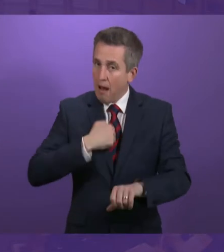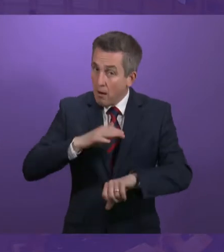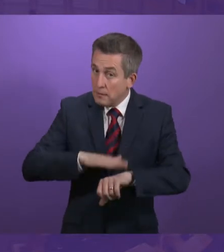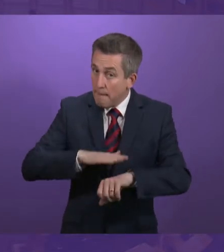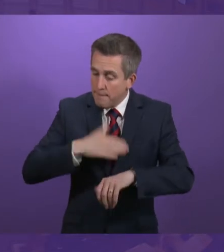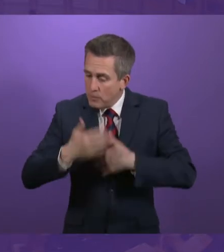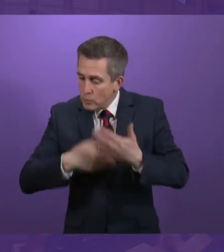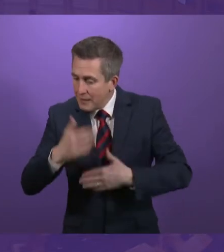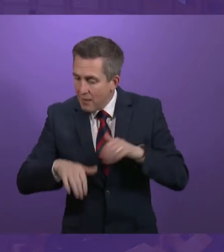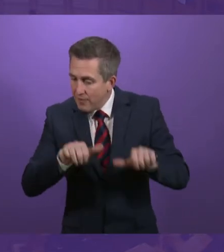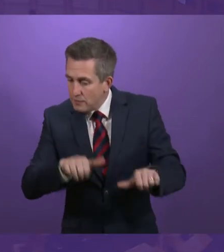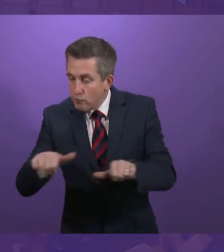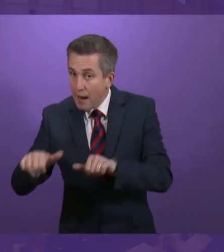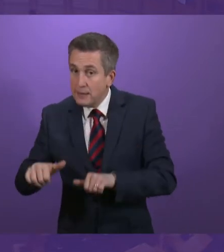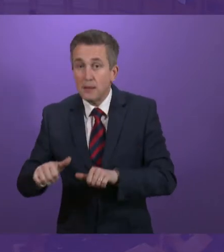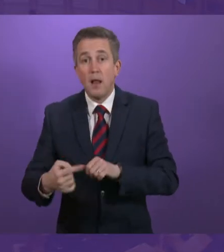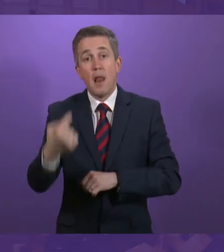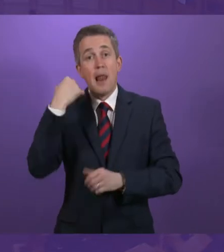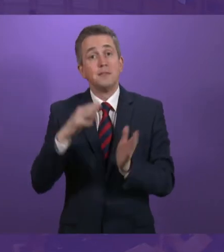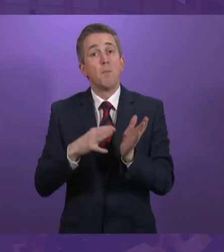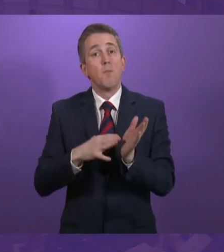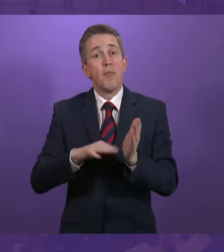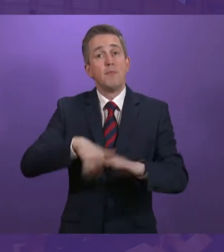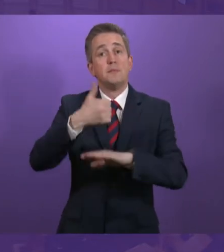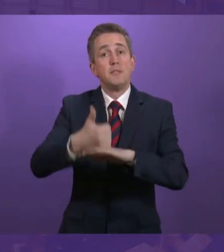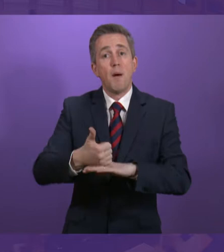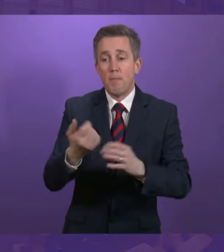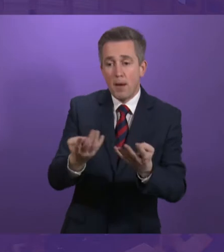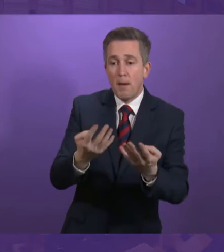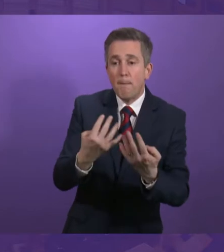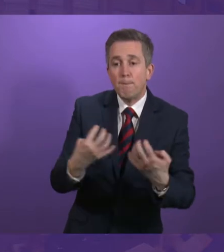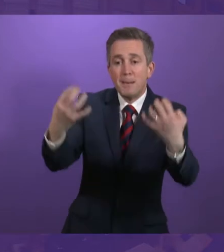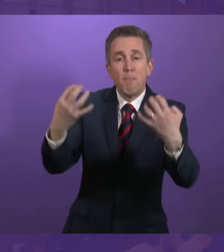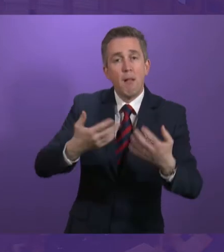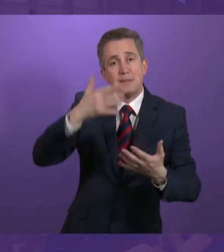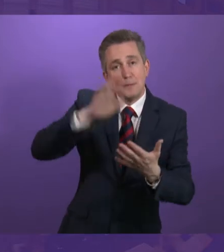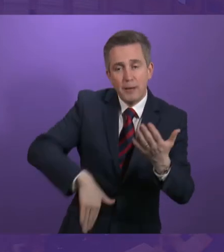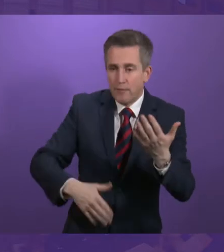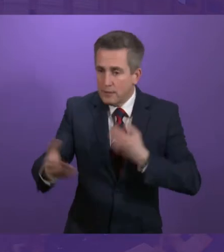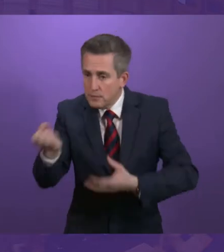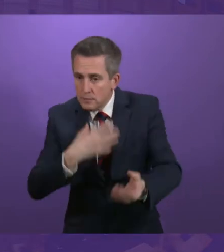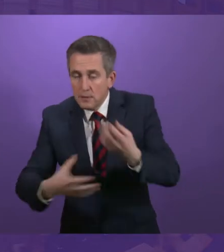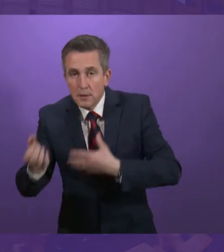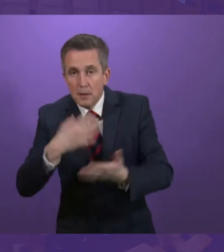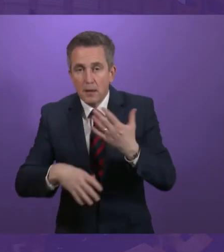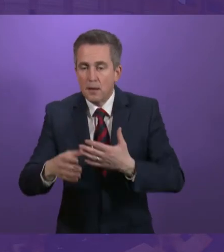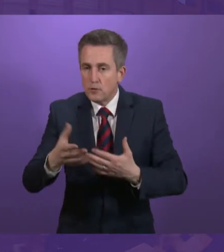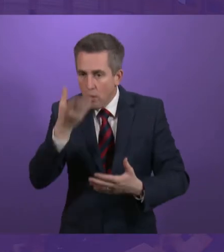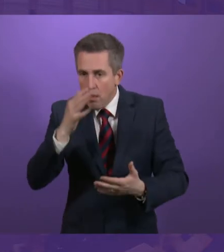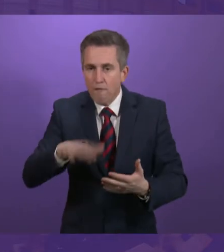Last month we conducted an experience panel survey about people's priority as our agency takes over cases from the DWP.